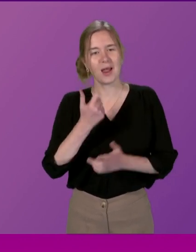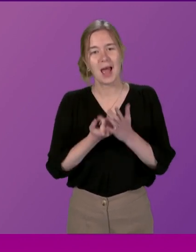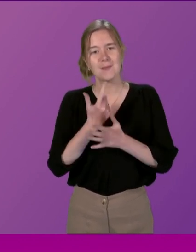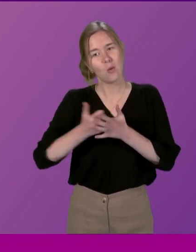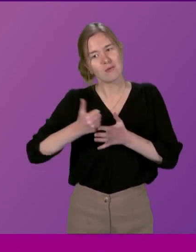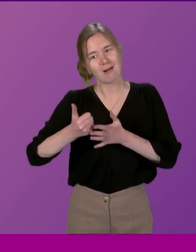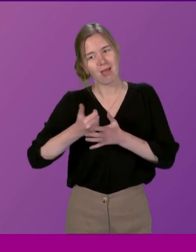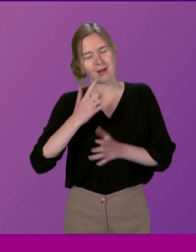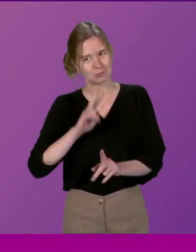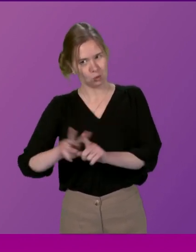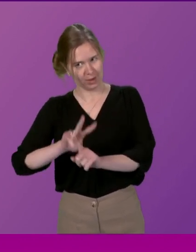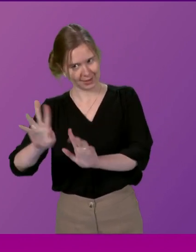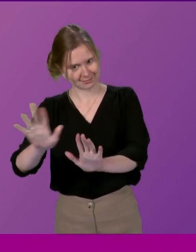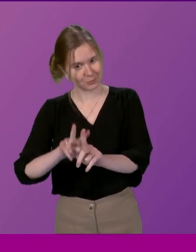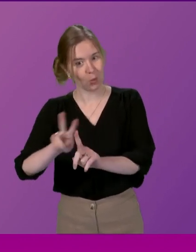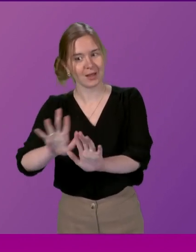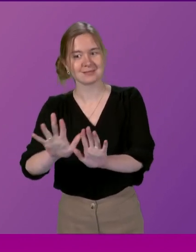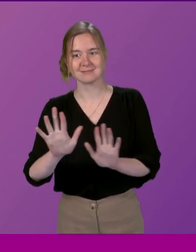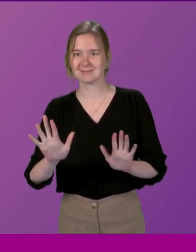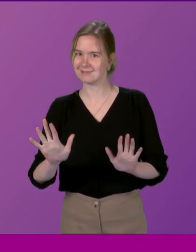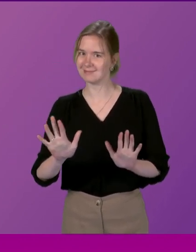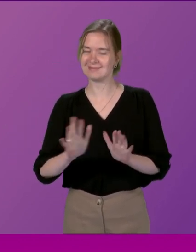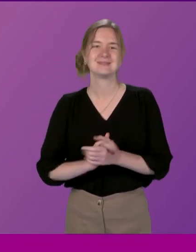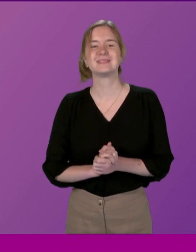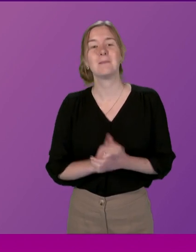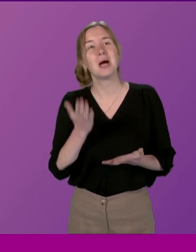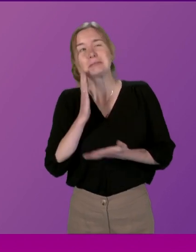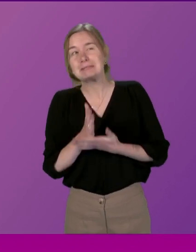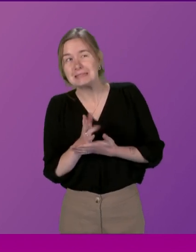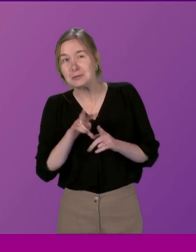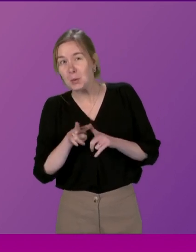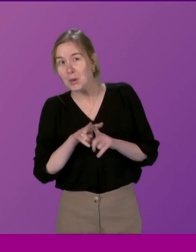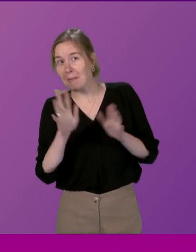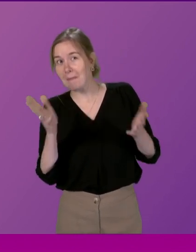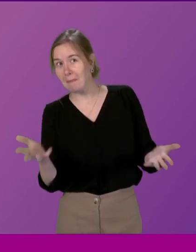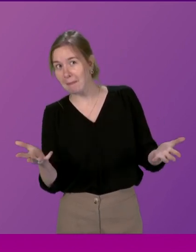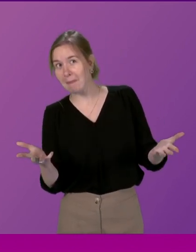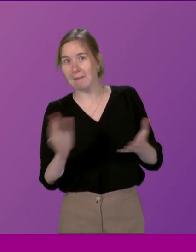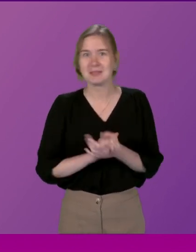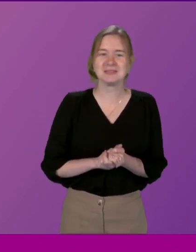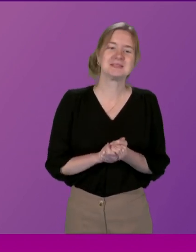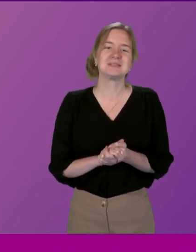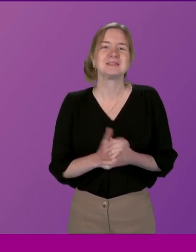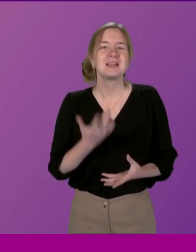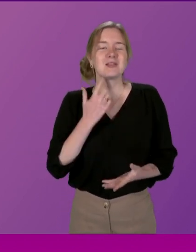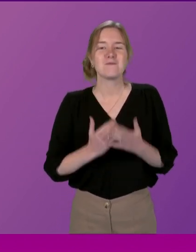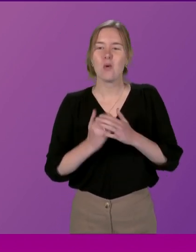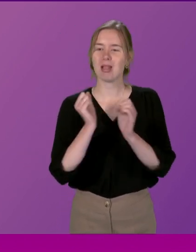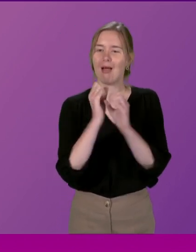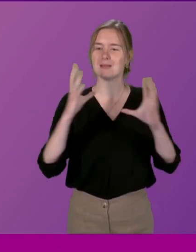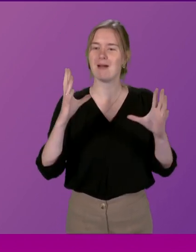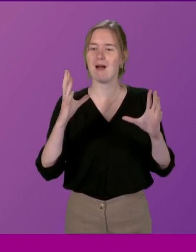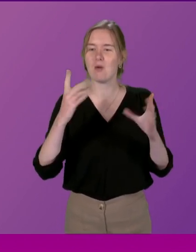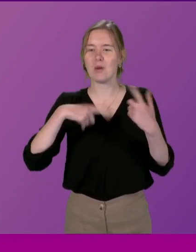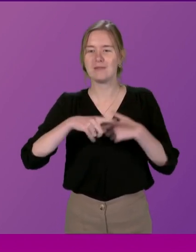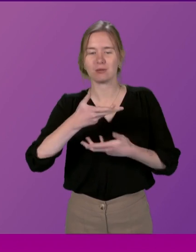That's just a joke That's just a joke That's is it? Is it? Because the whole idea is we've all